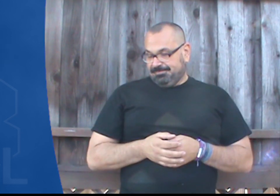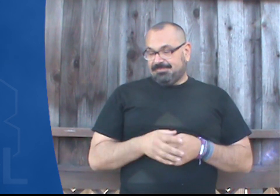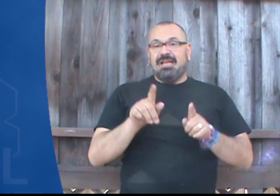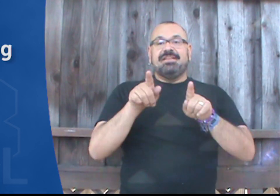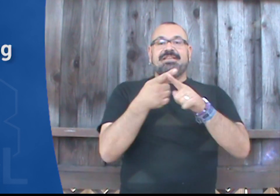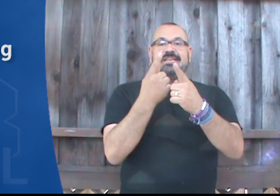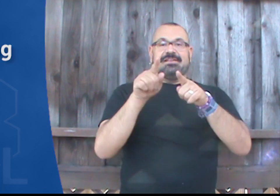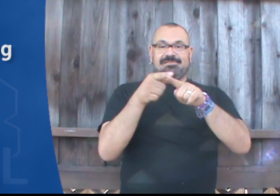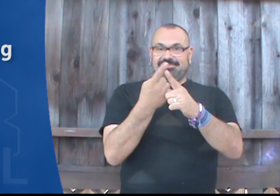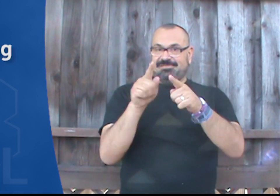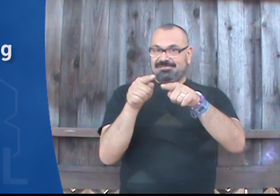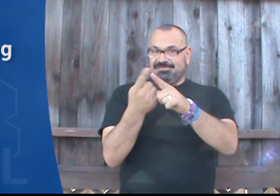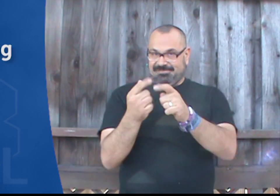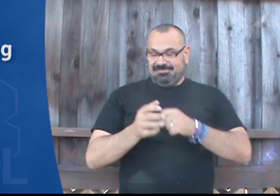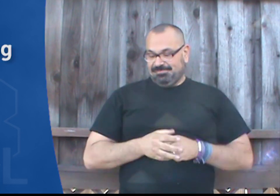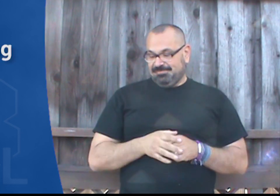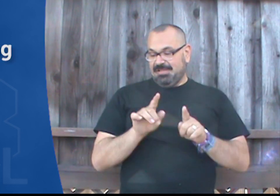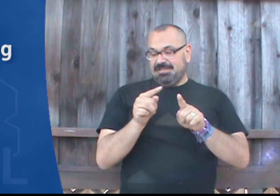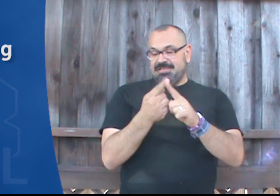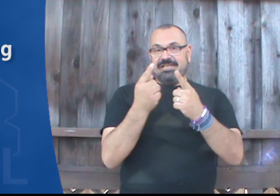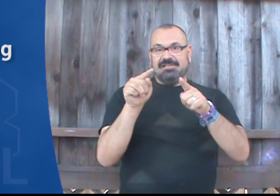Knitting. Knitting.